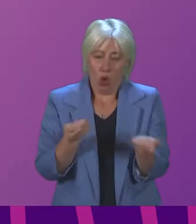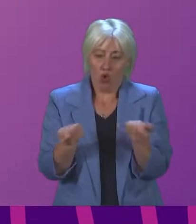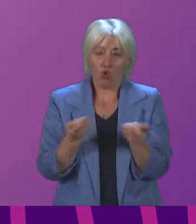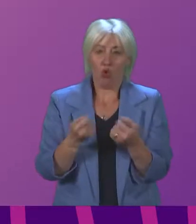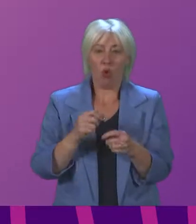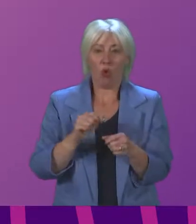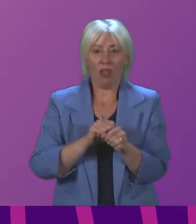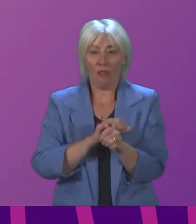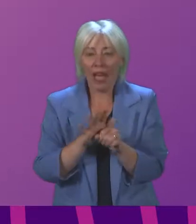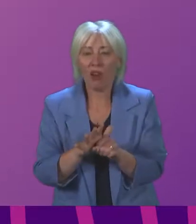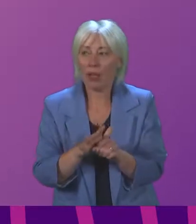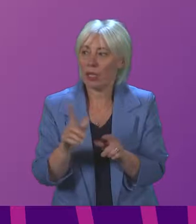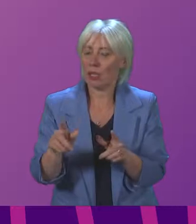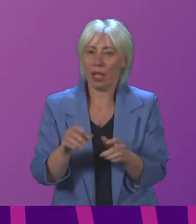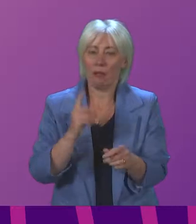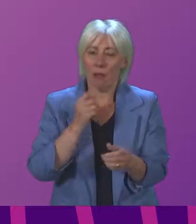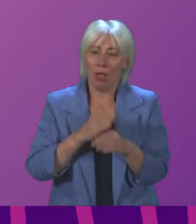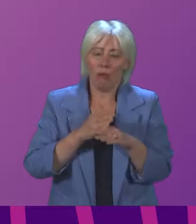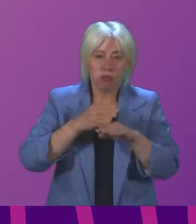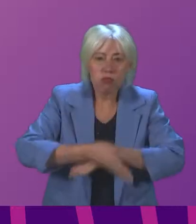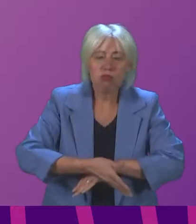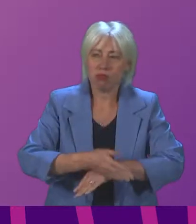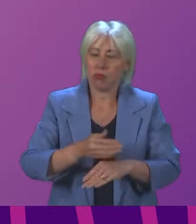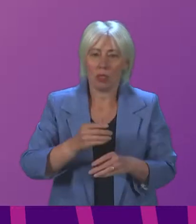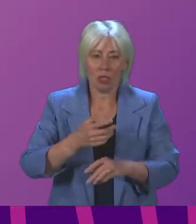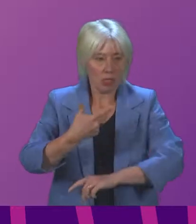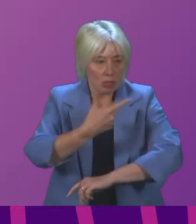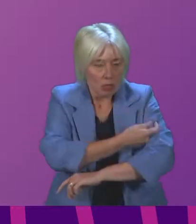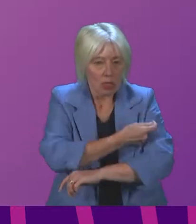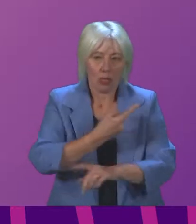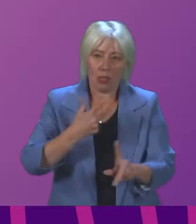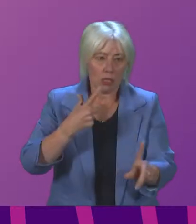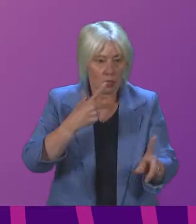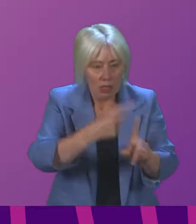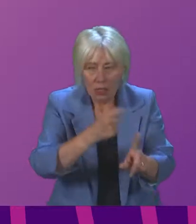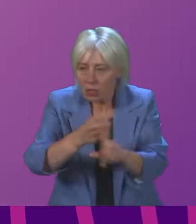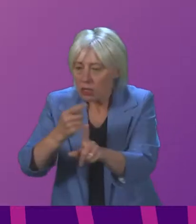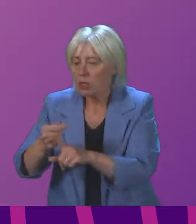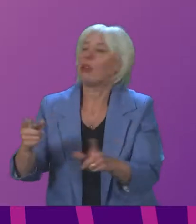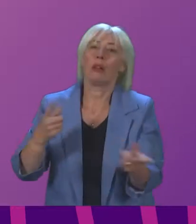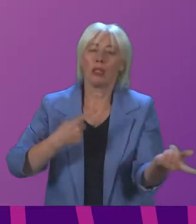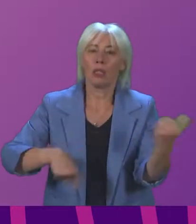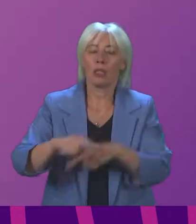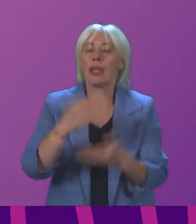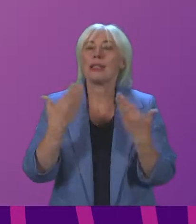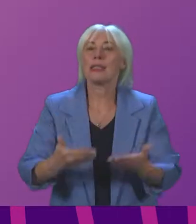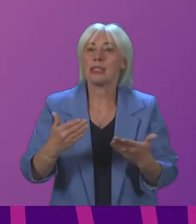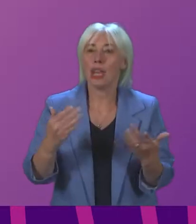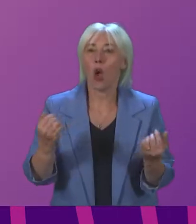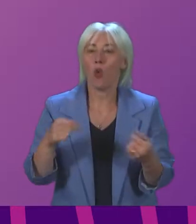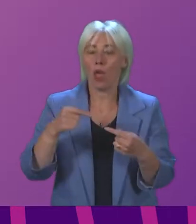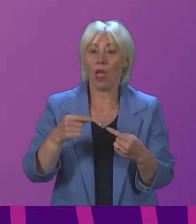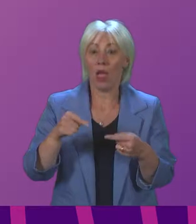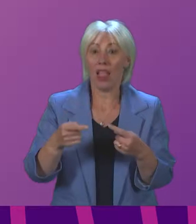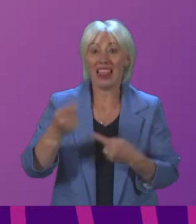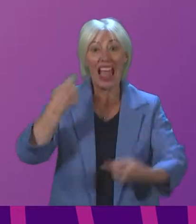and the outstanding efforts of those who have developed and deployed the vaccine, we find ourselves in a stronger position than we did last